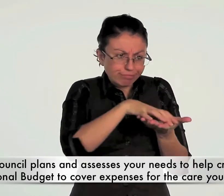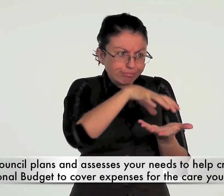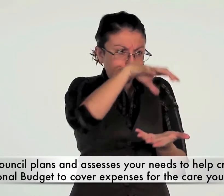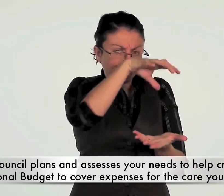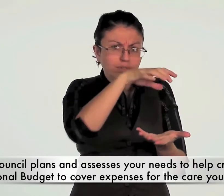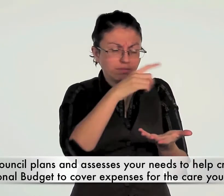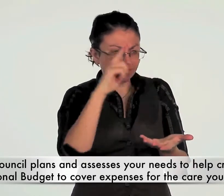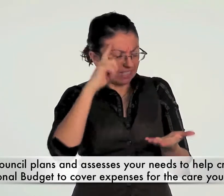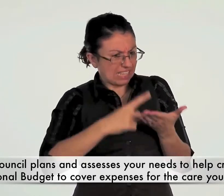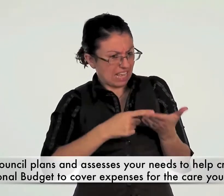care that you may need.